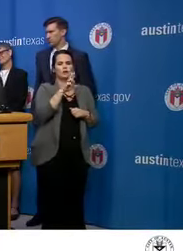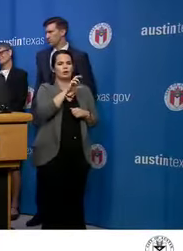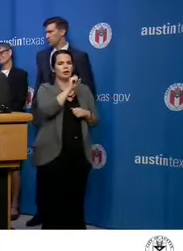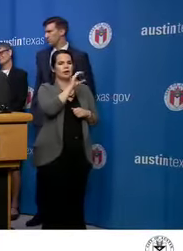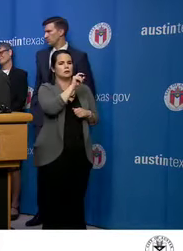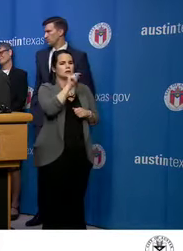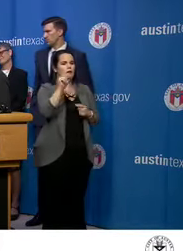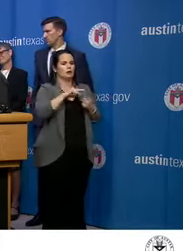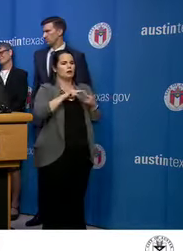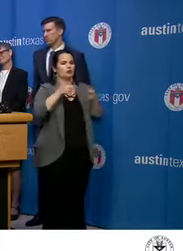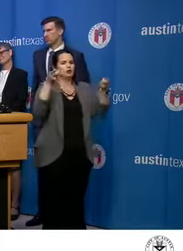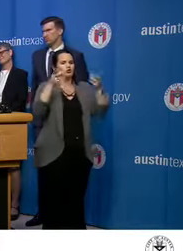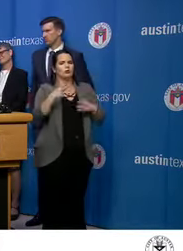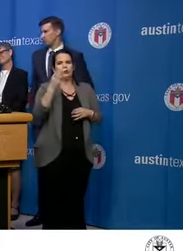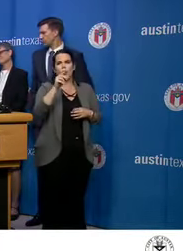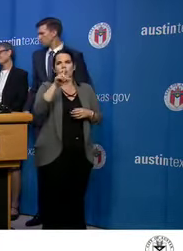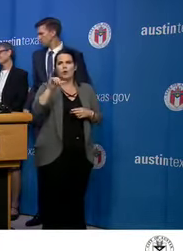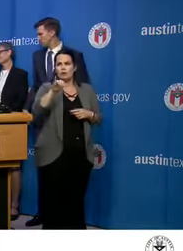Hawley.